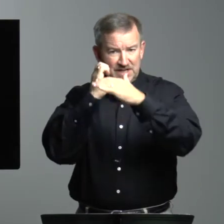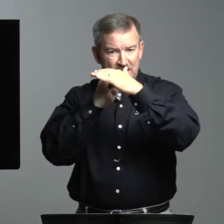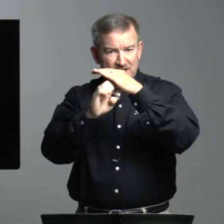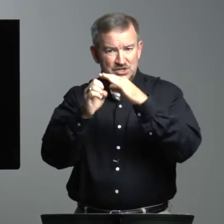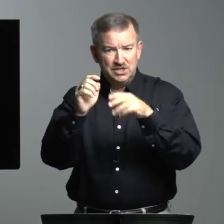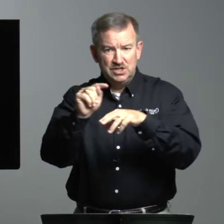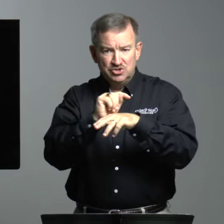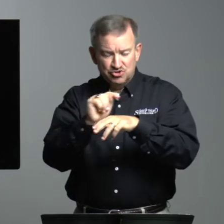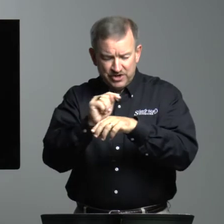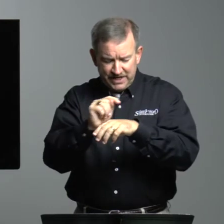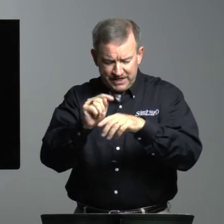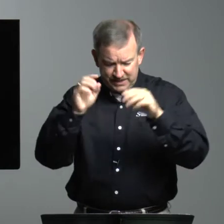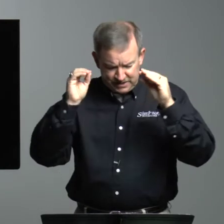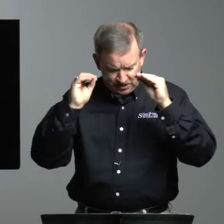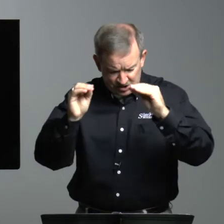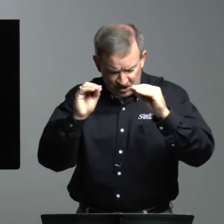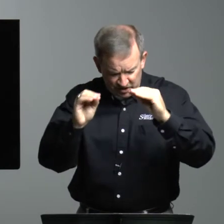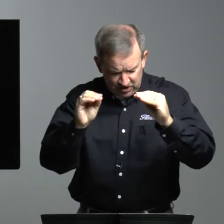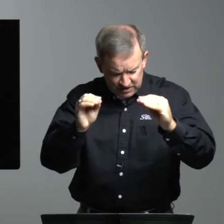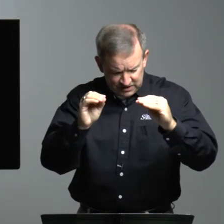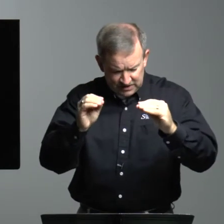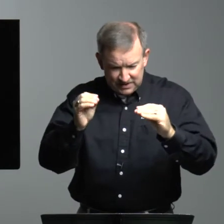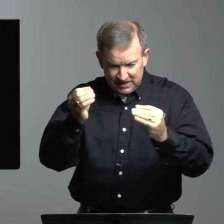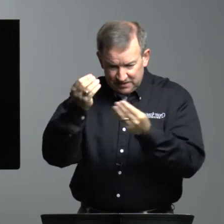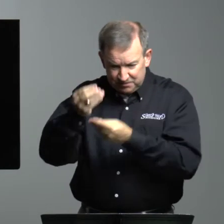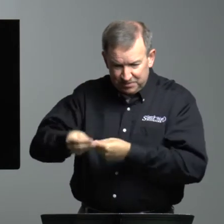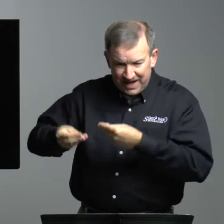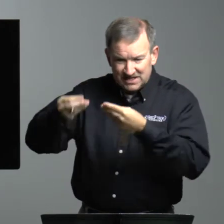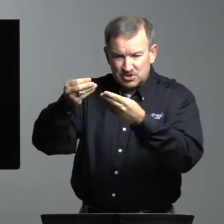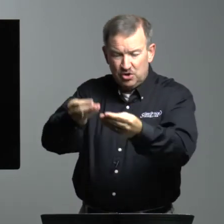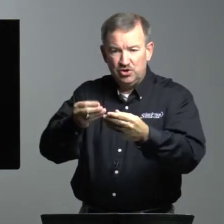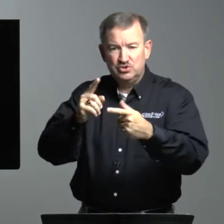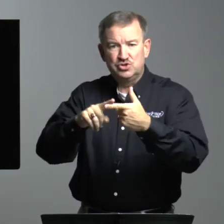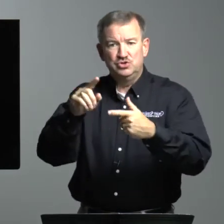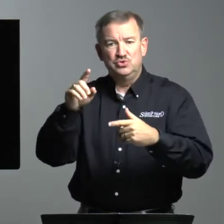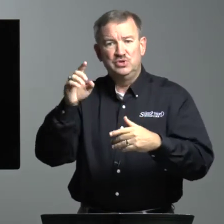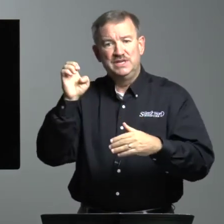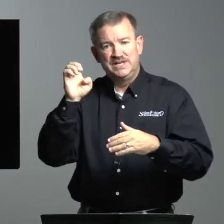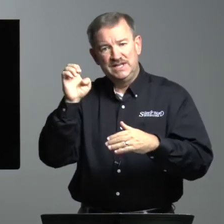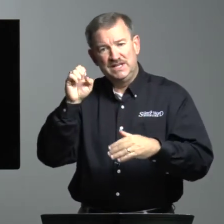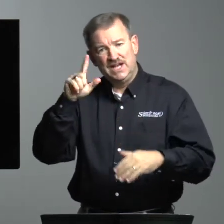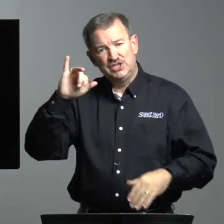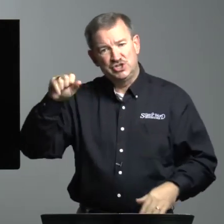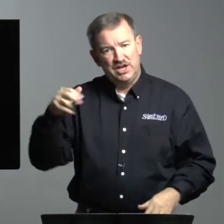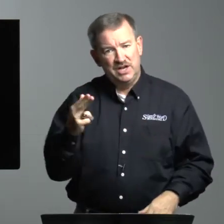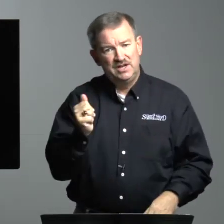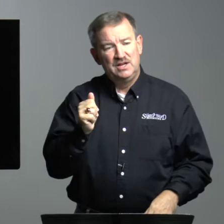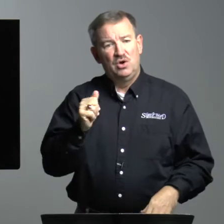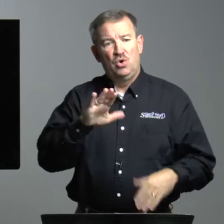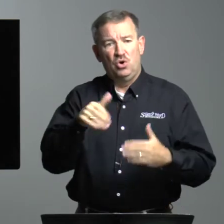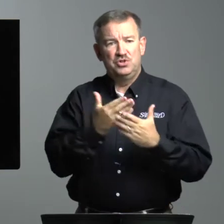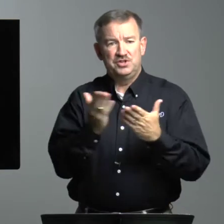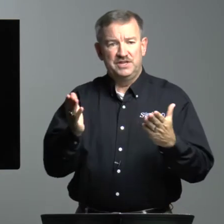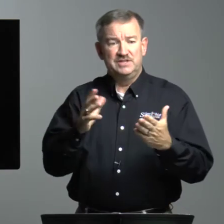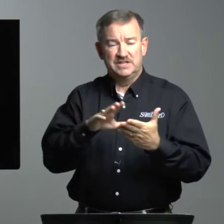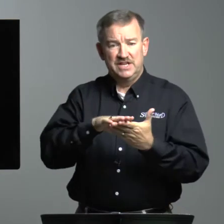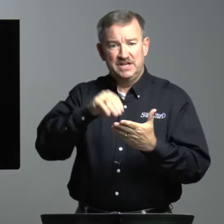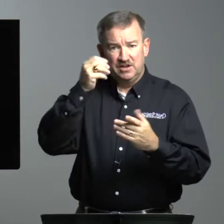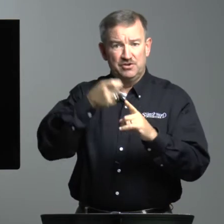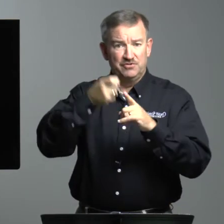Elijah trained and taught and passed on to Elisha all the things that he had learned